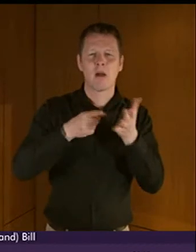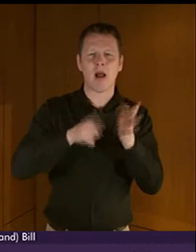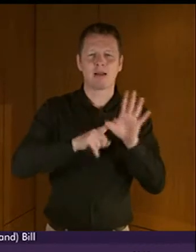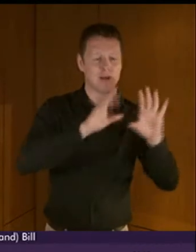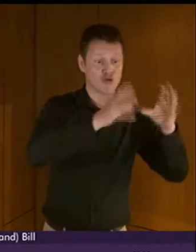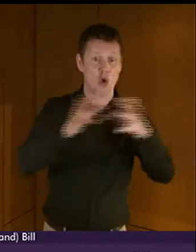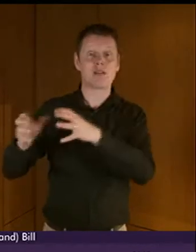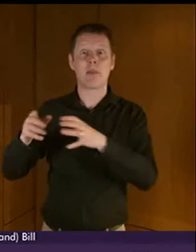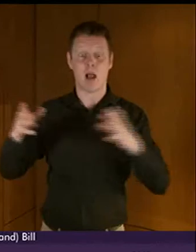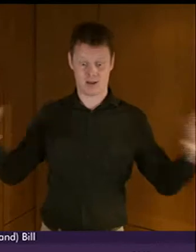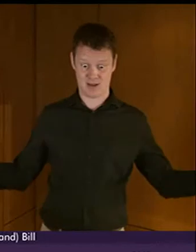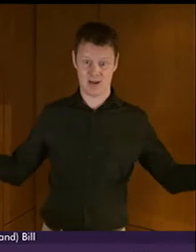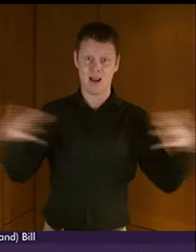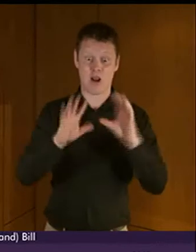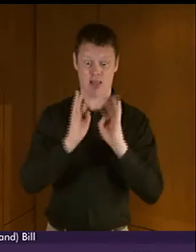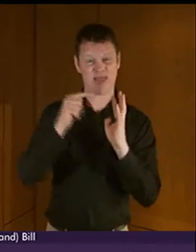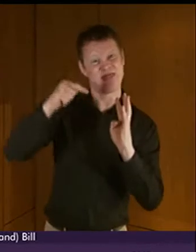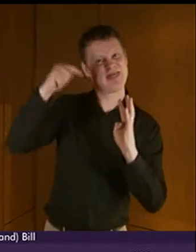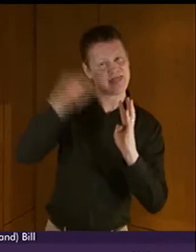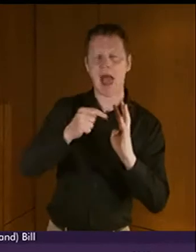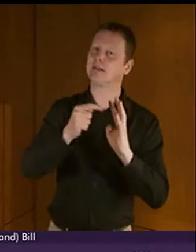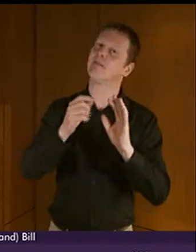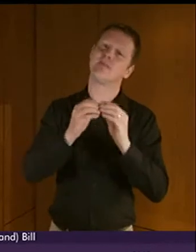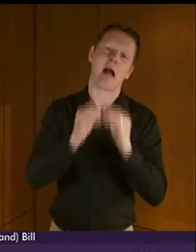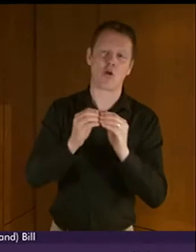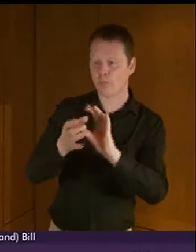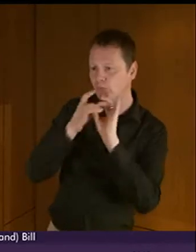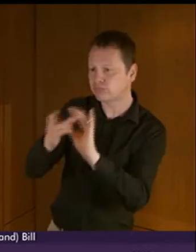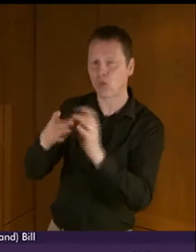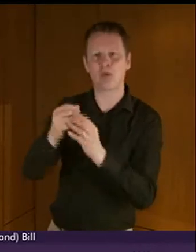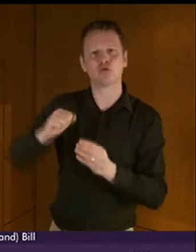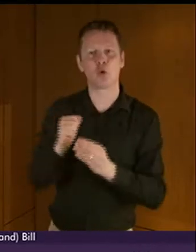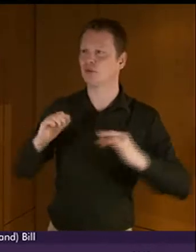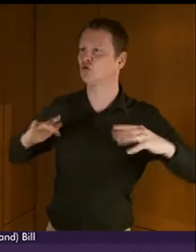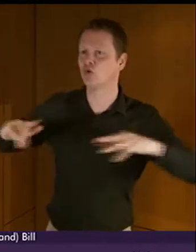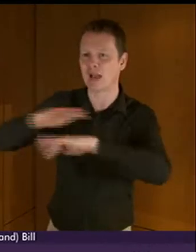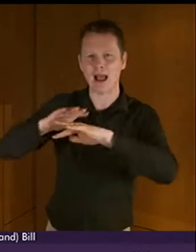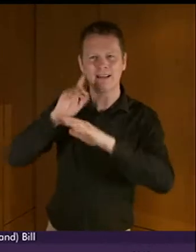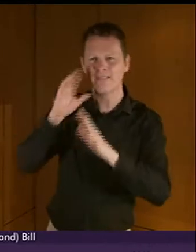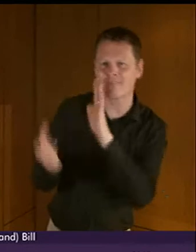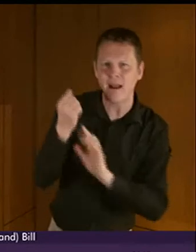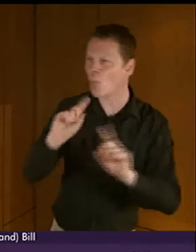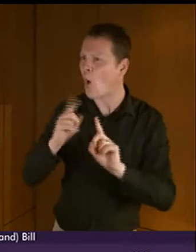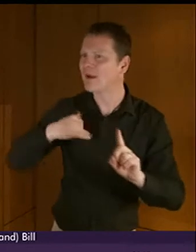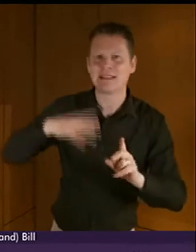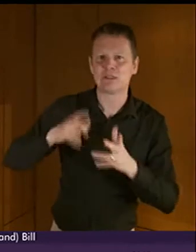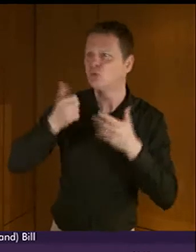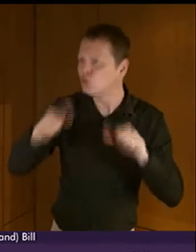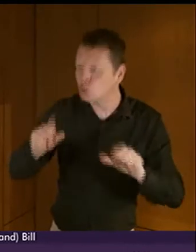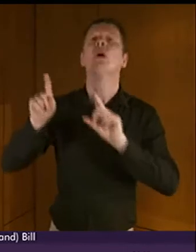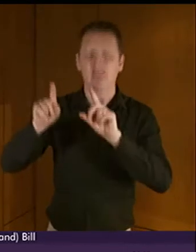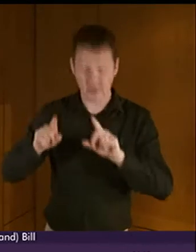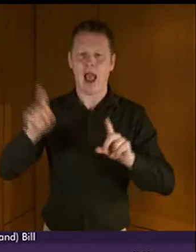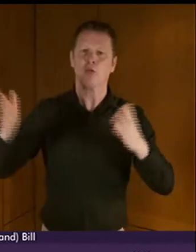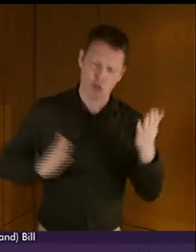engaging with a part of Scottish society, discovering what needs to be done, and then, over time, getting that through the